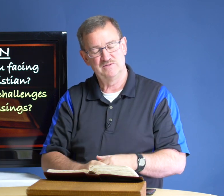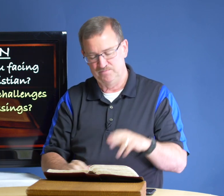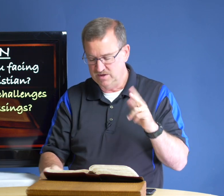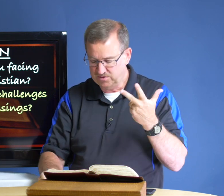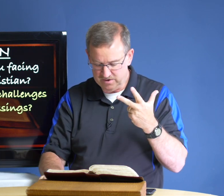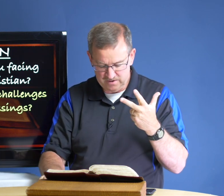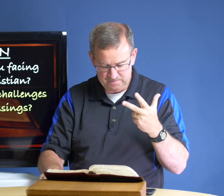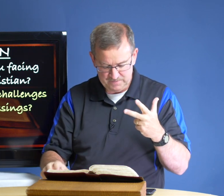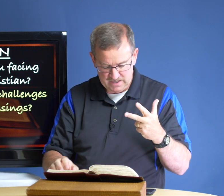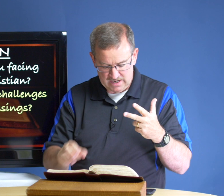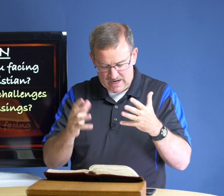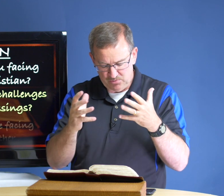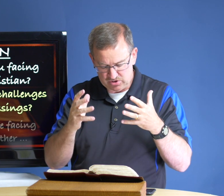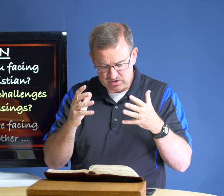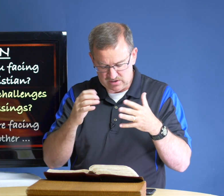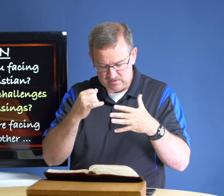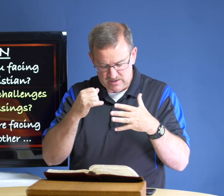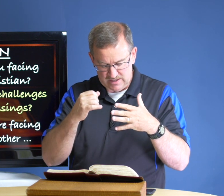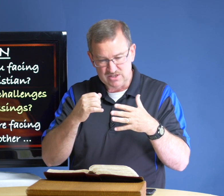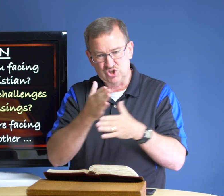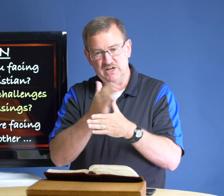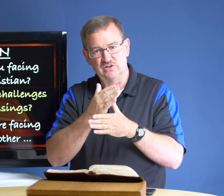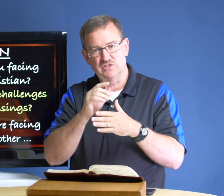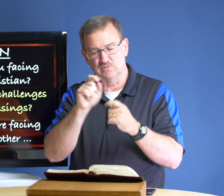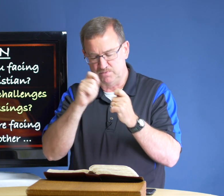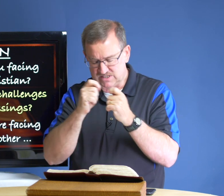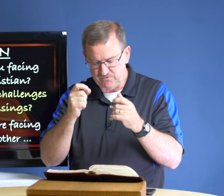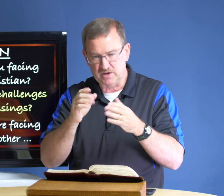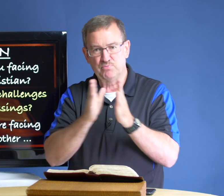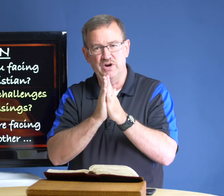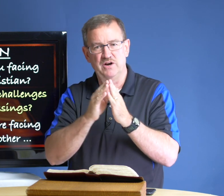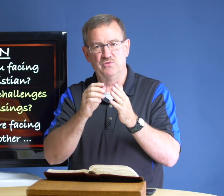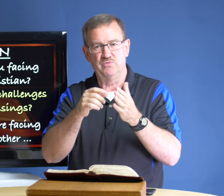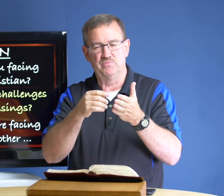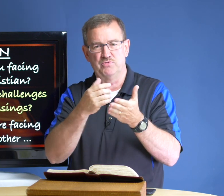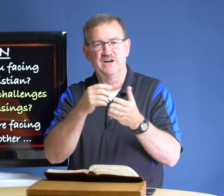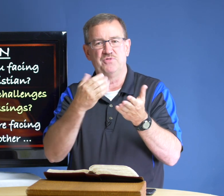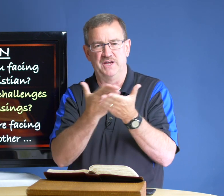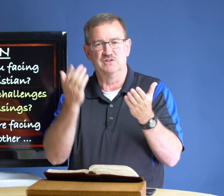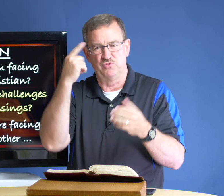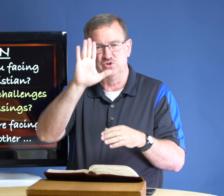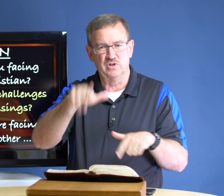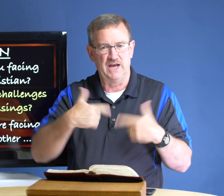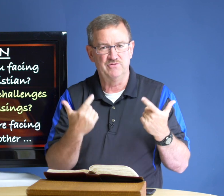third i want you to share some specific prayer prayer things for your life